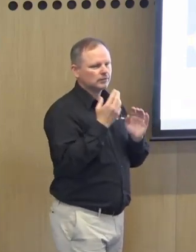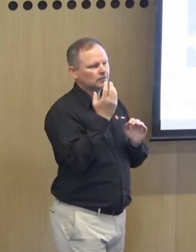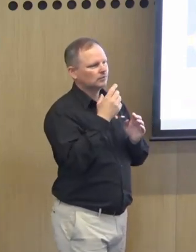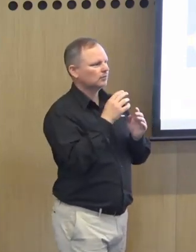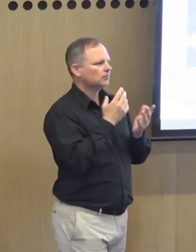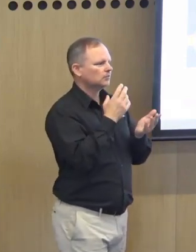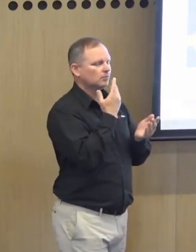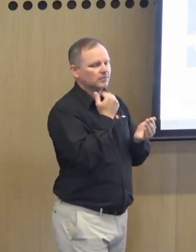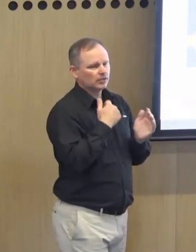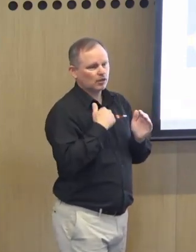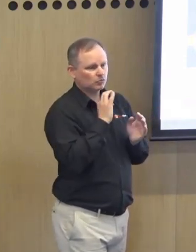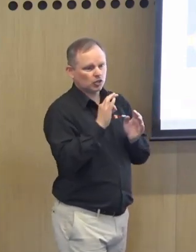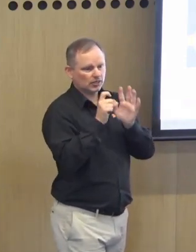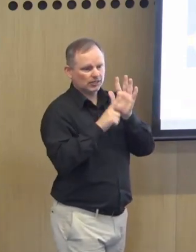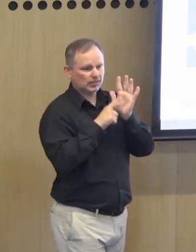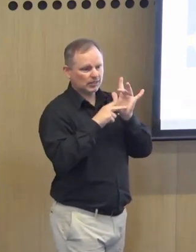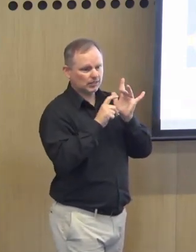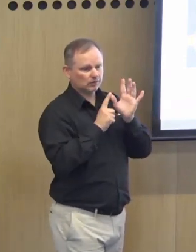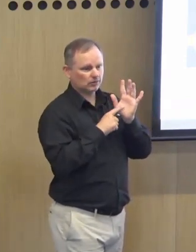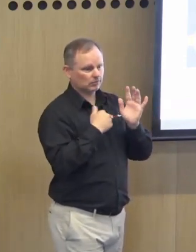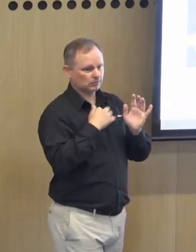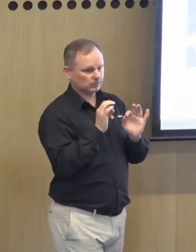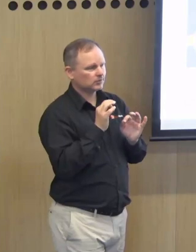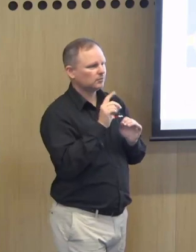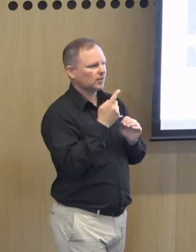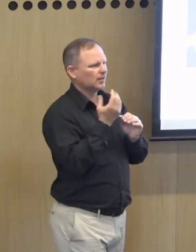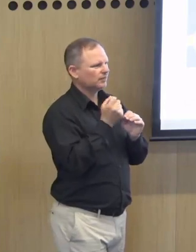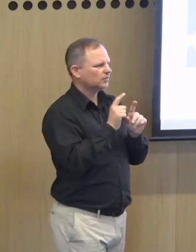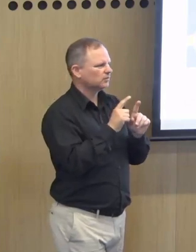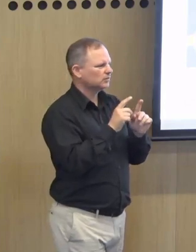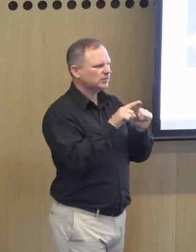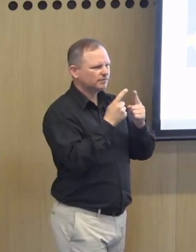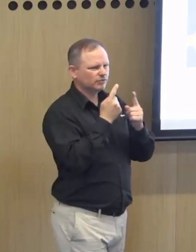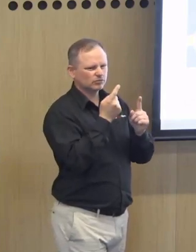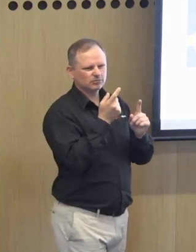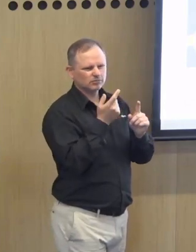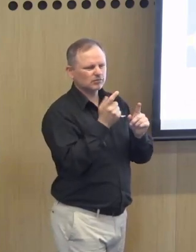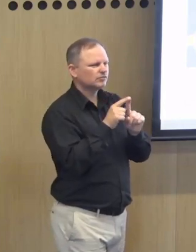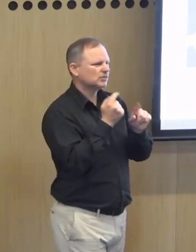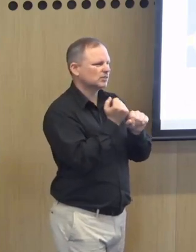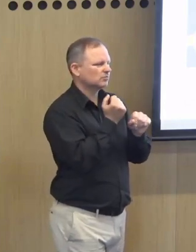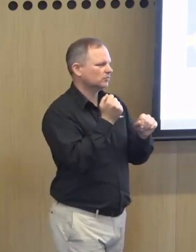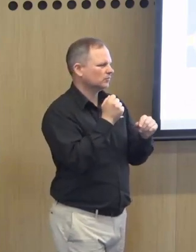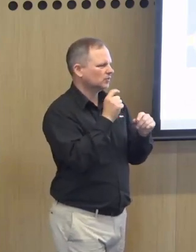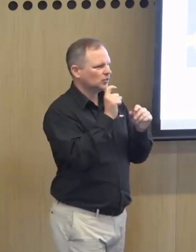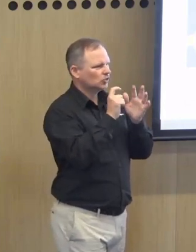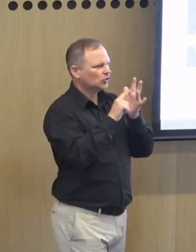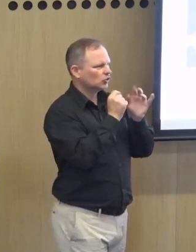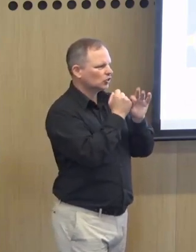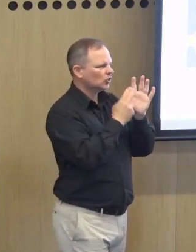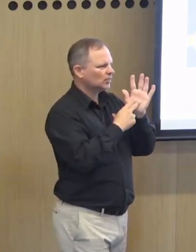on individuals now of course i'm not a clinical expert by any stretch but for example